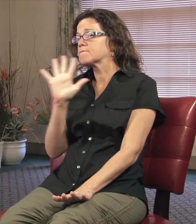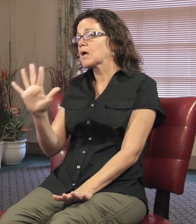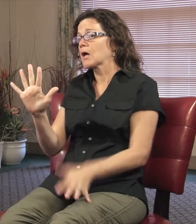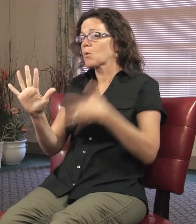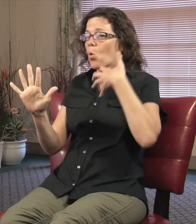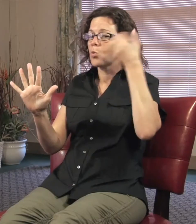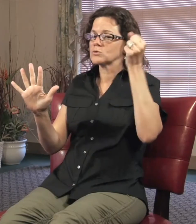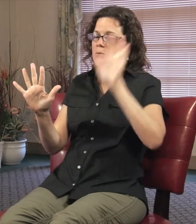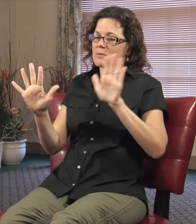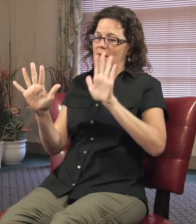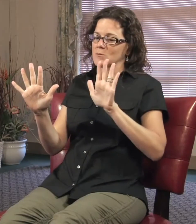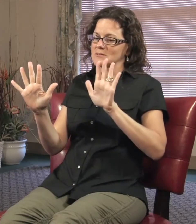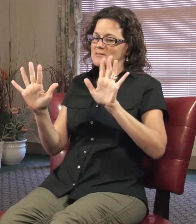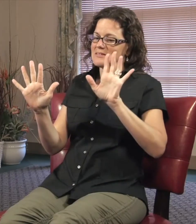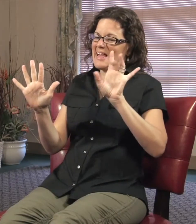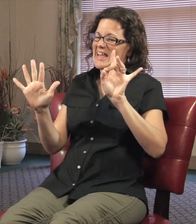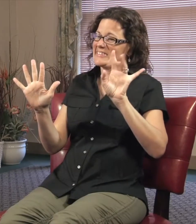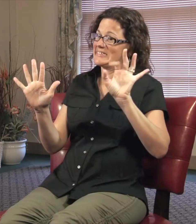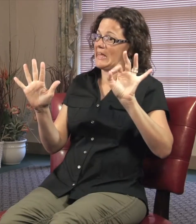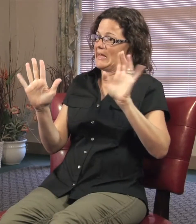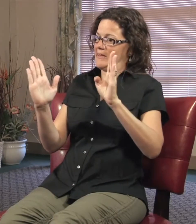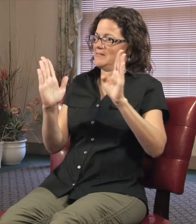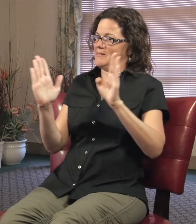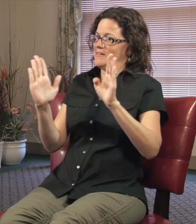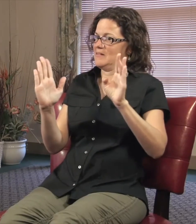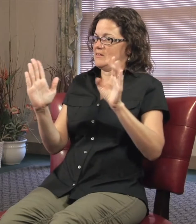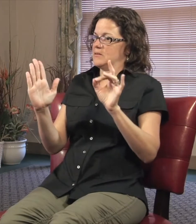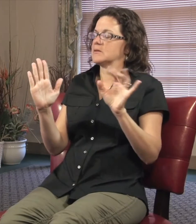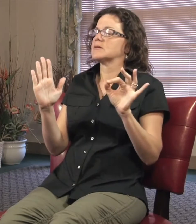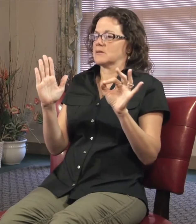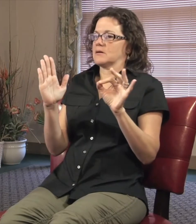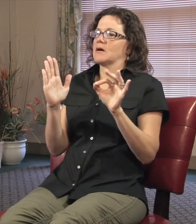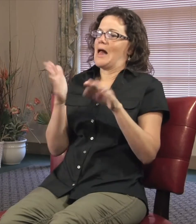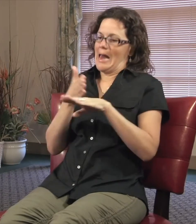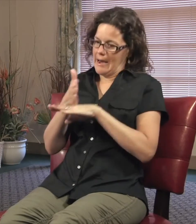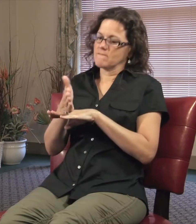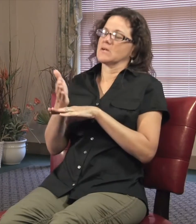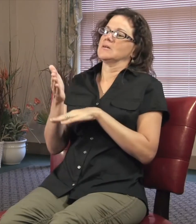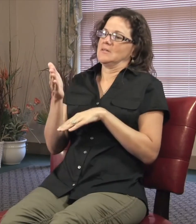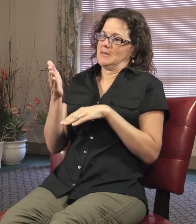When my oldest was around eight or nine and my daughter was around four or five, I'd gone to another counselor at that time.